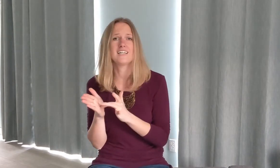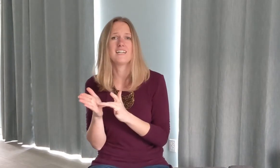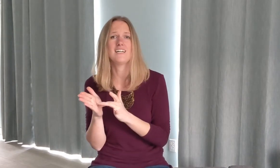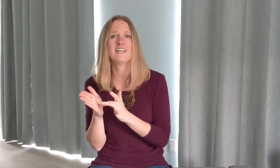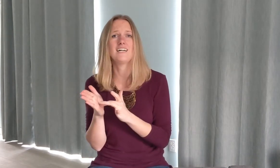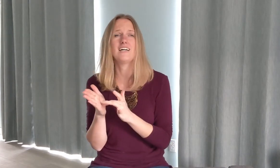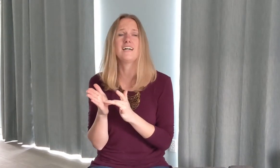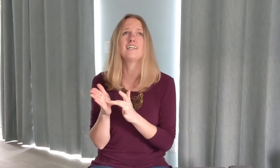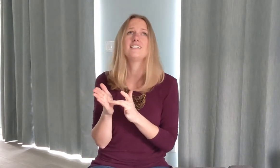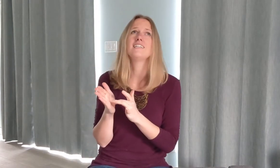Jesus